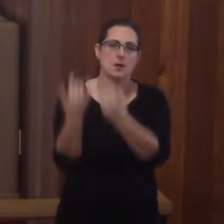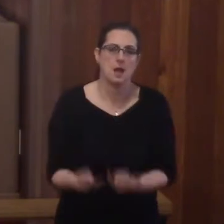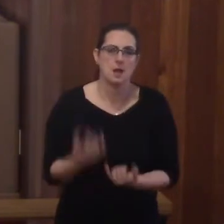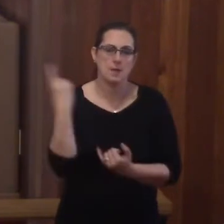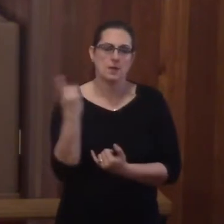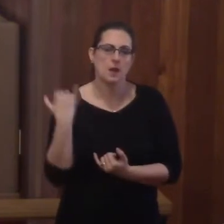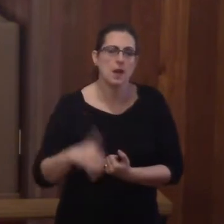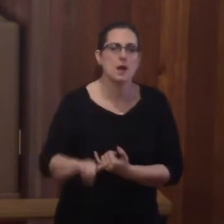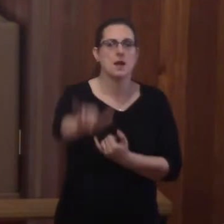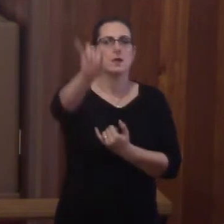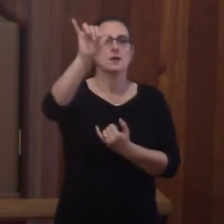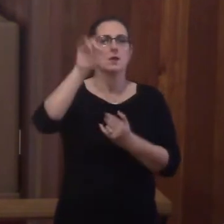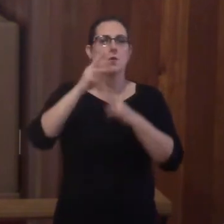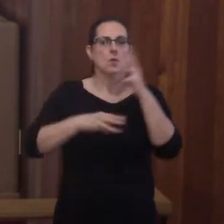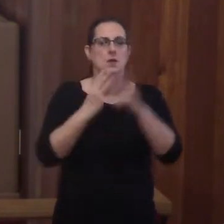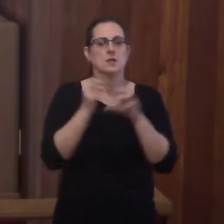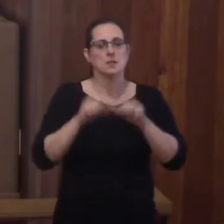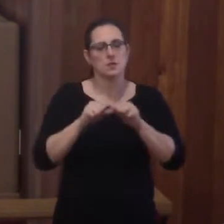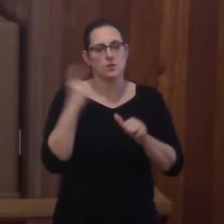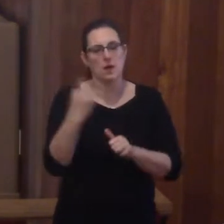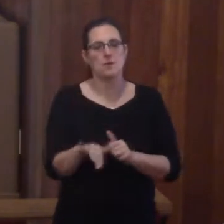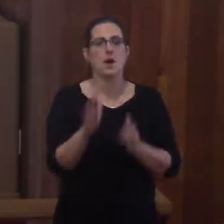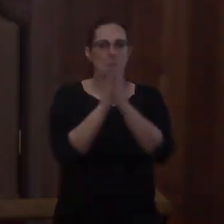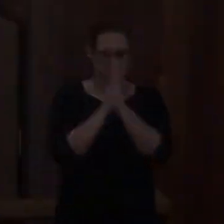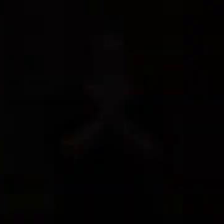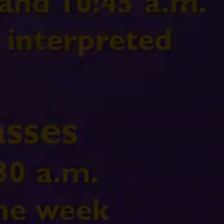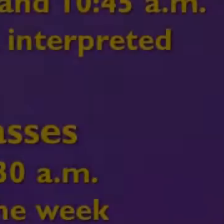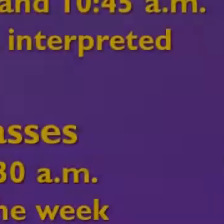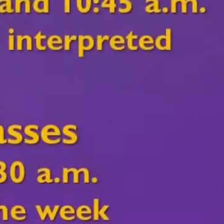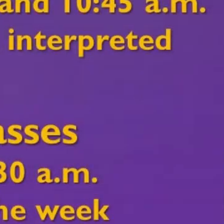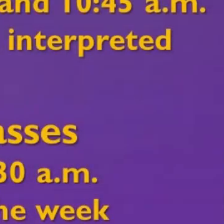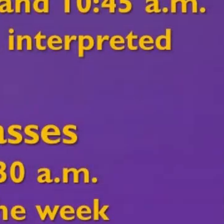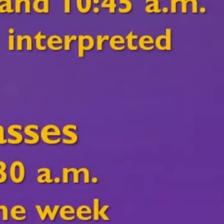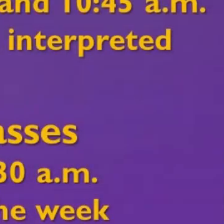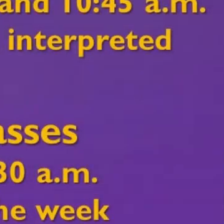now and it shall be all without end. Amen! We rise and sing!